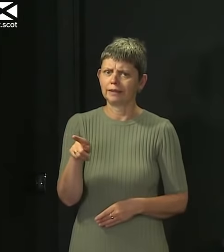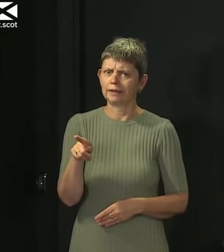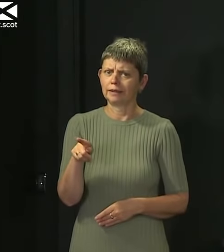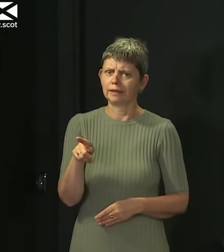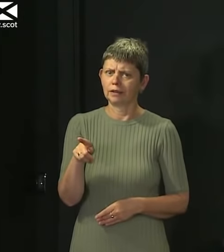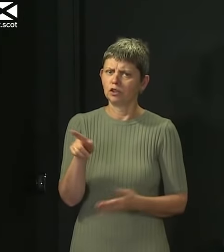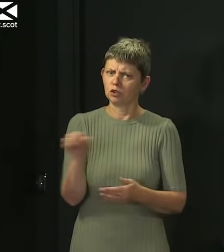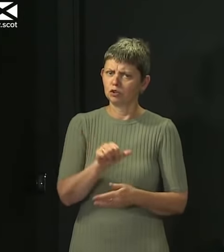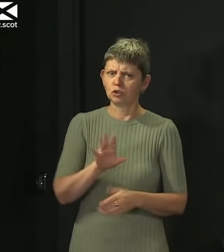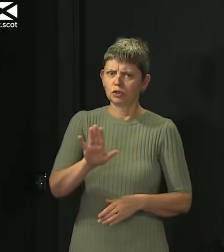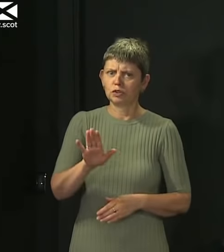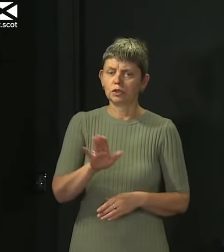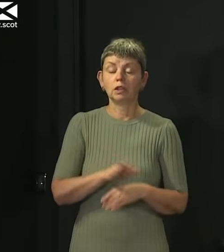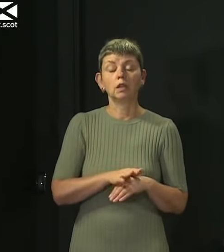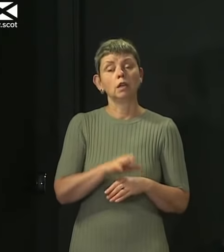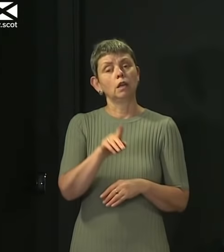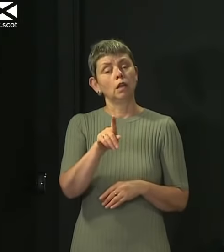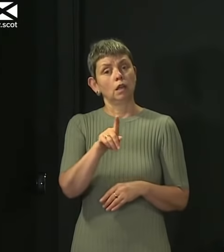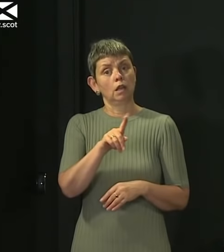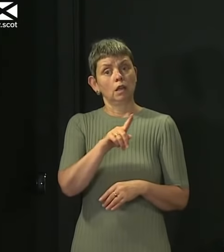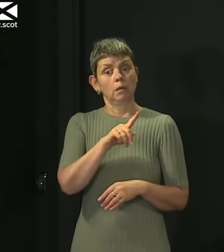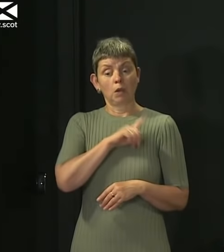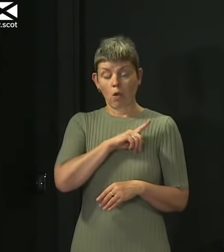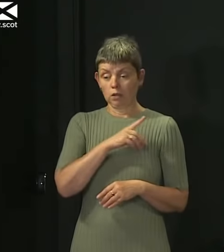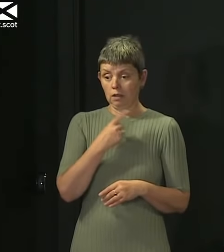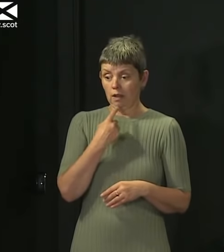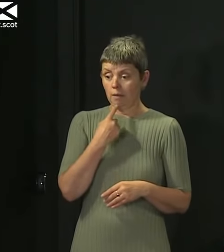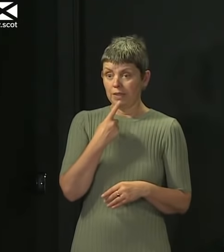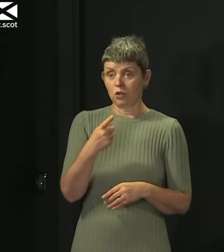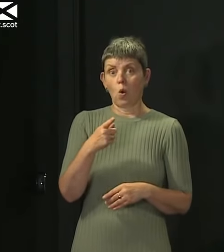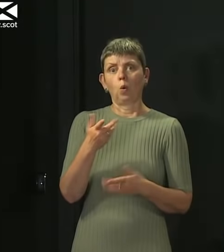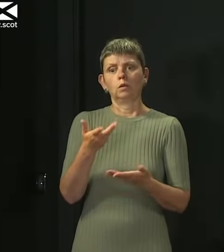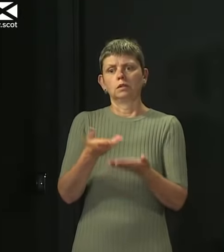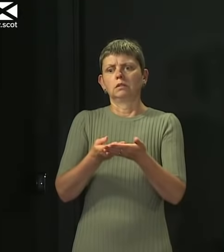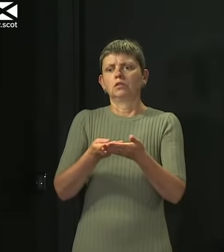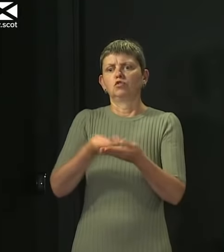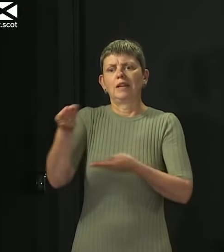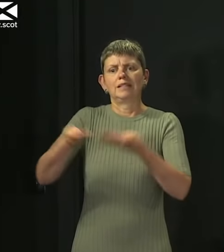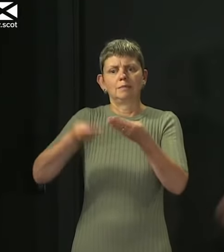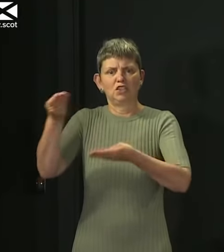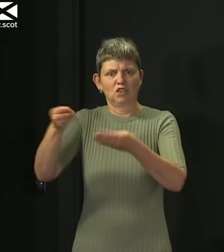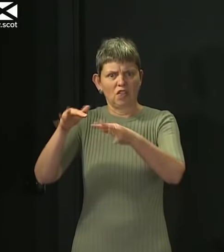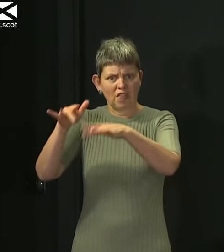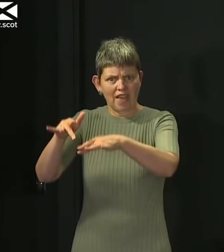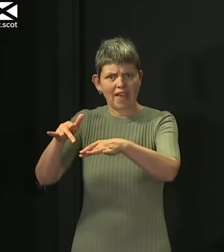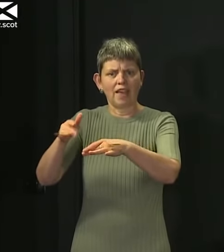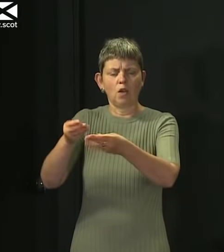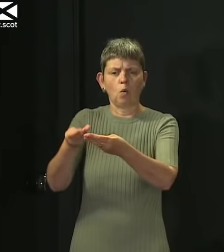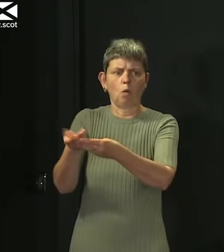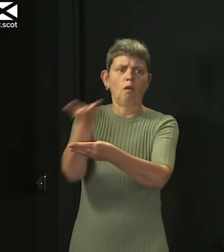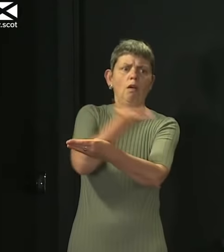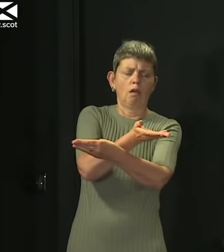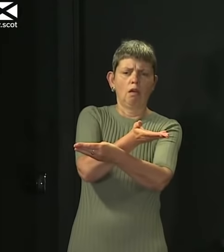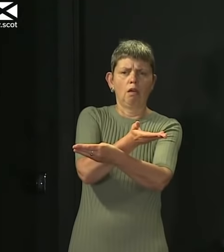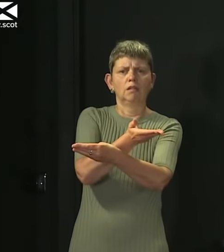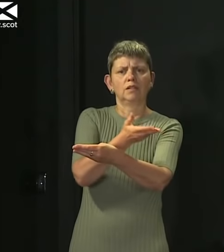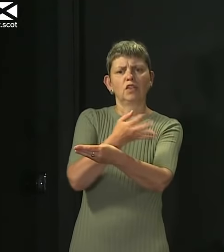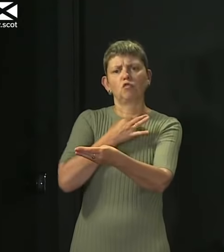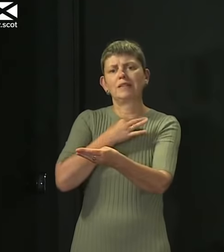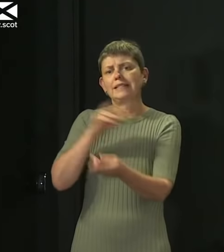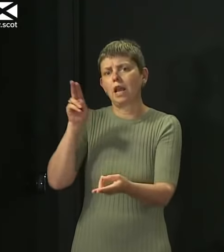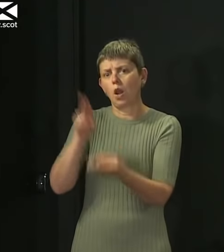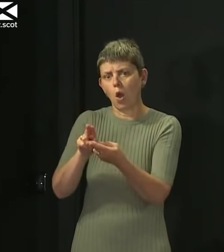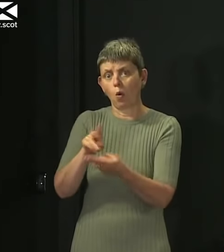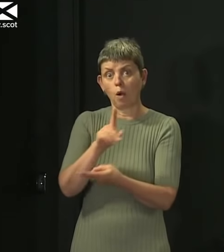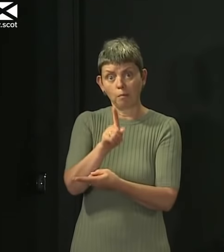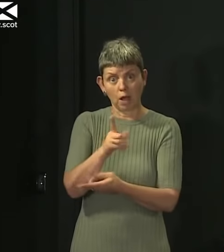While certainly I've been assured that the risks of further transmission within the club or from the club to others are very low, we're